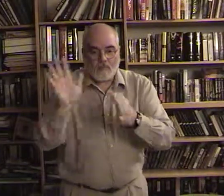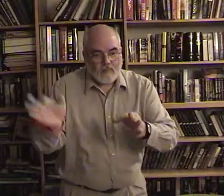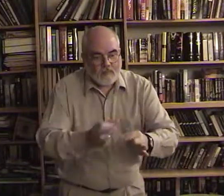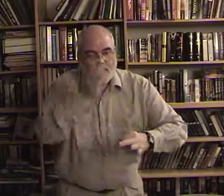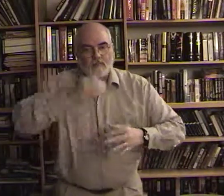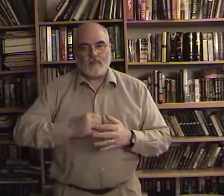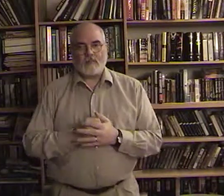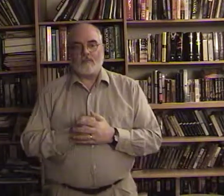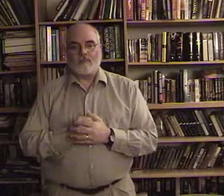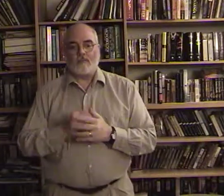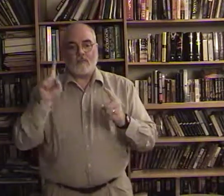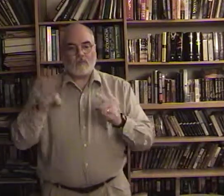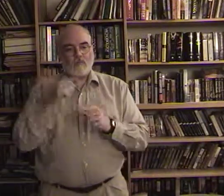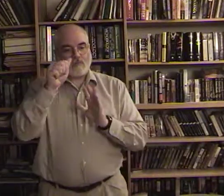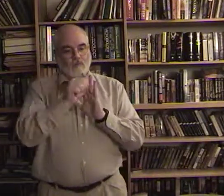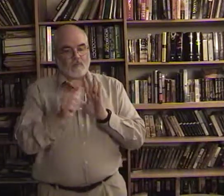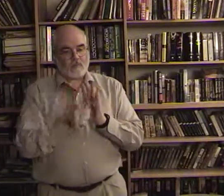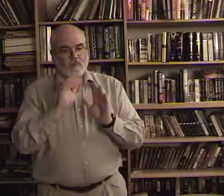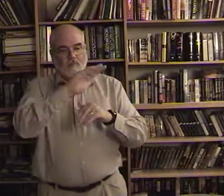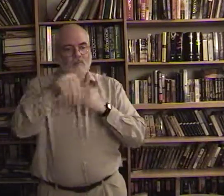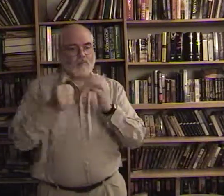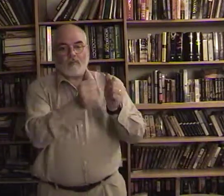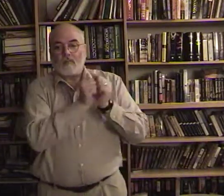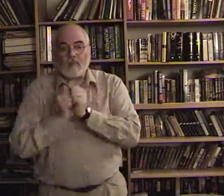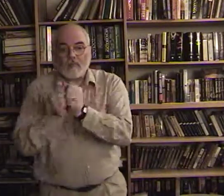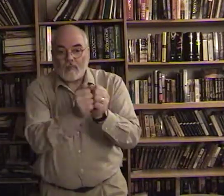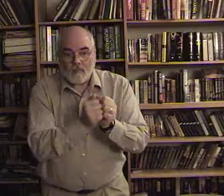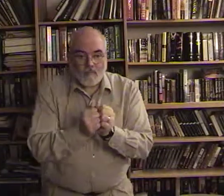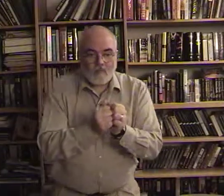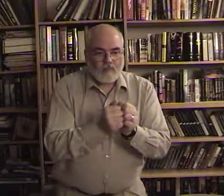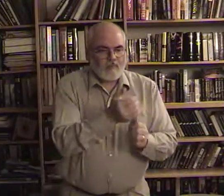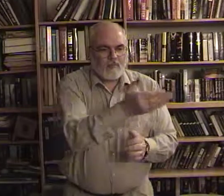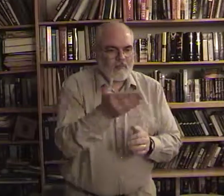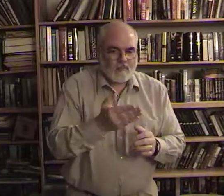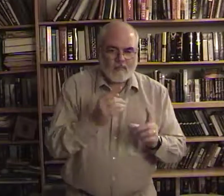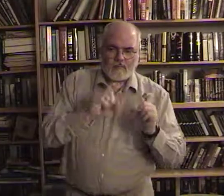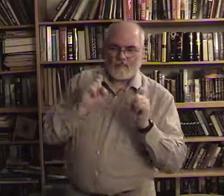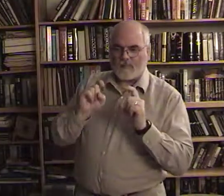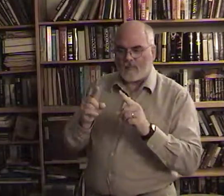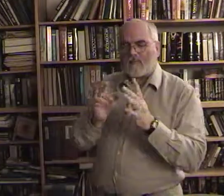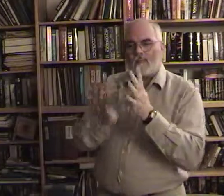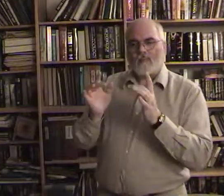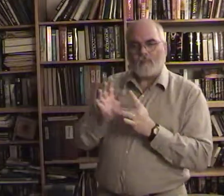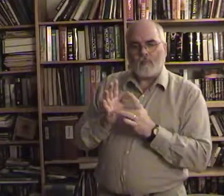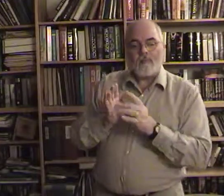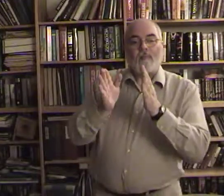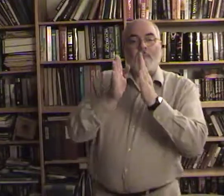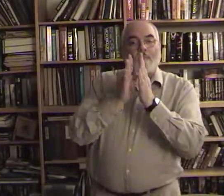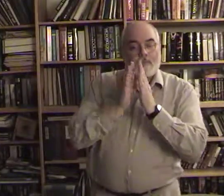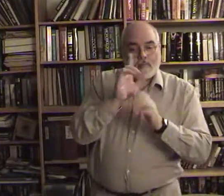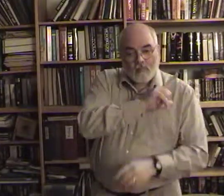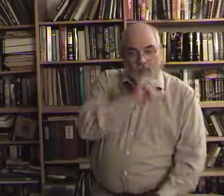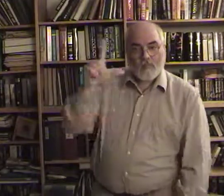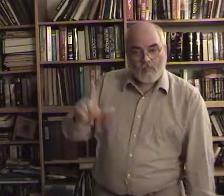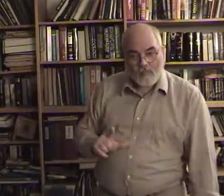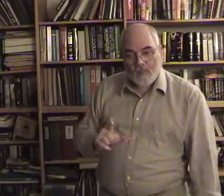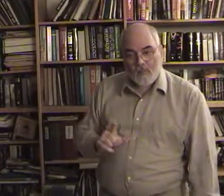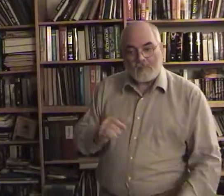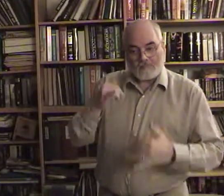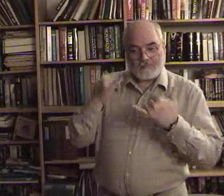When the apostles were all together, they asked Jesus, Lord, are you now going to